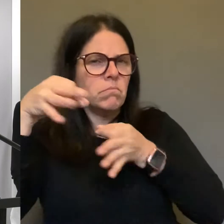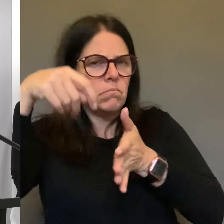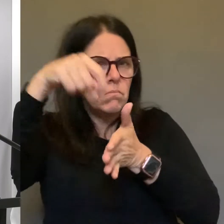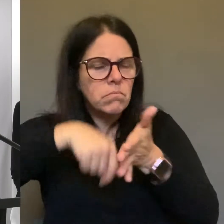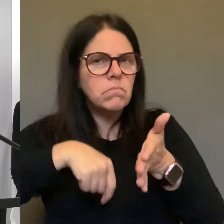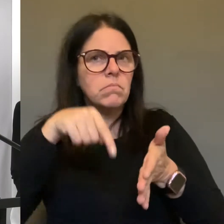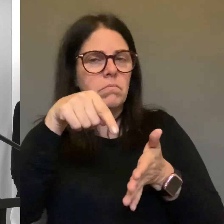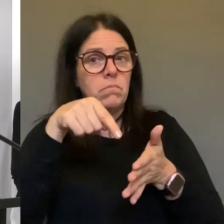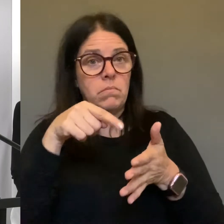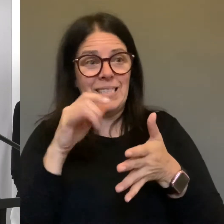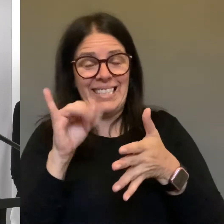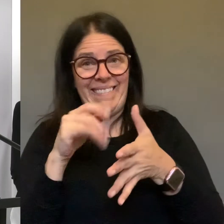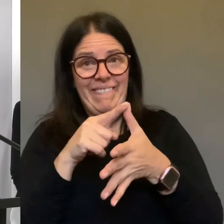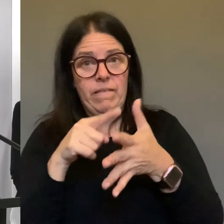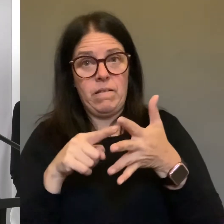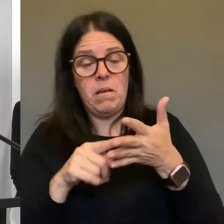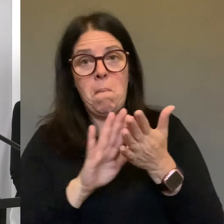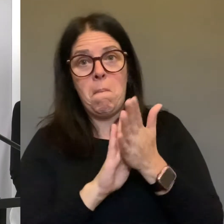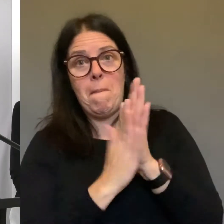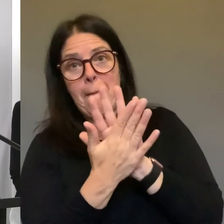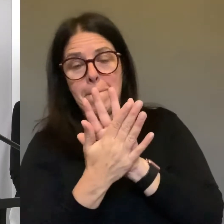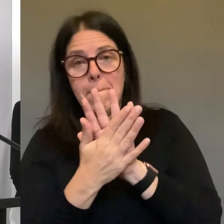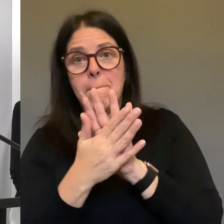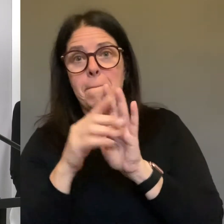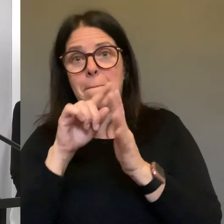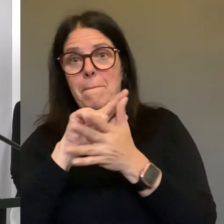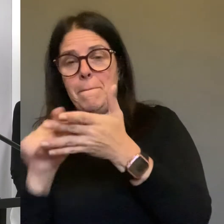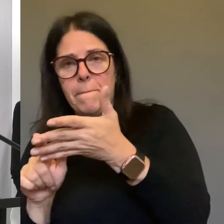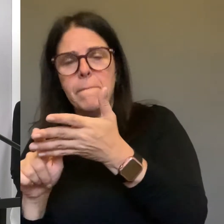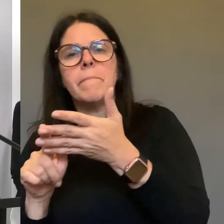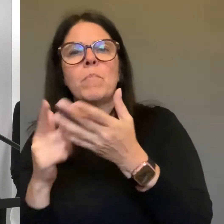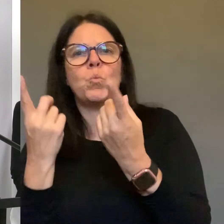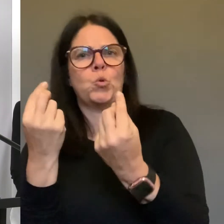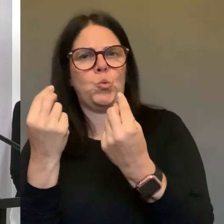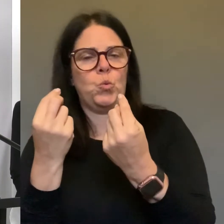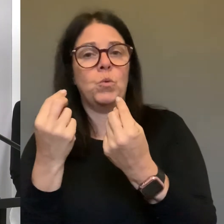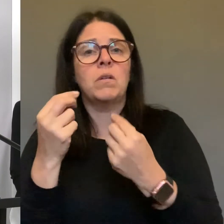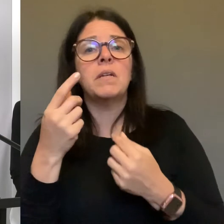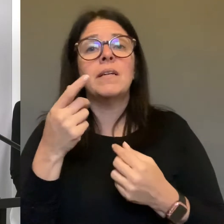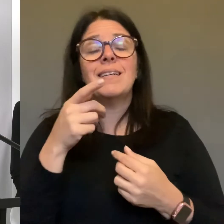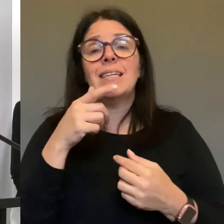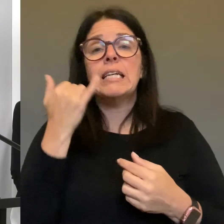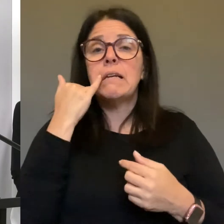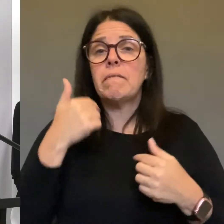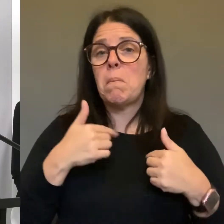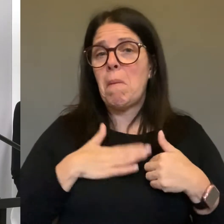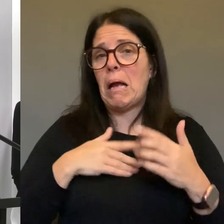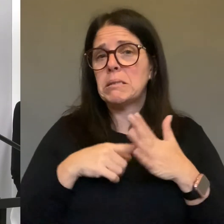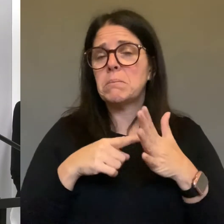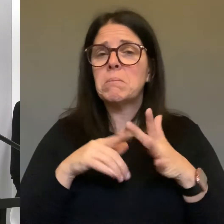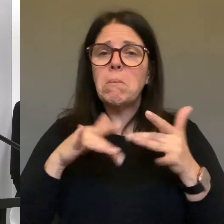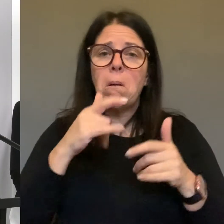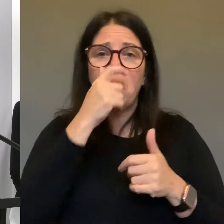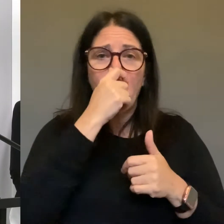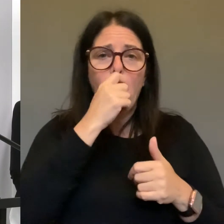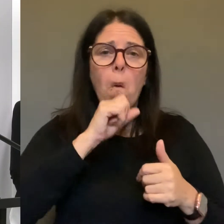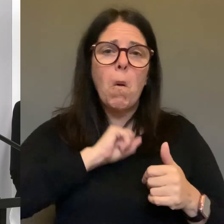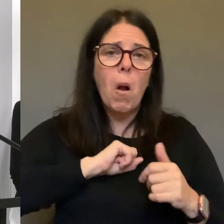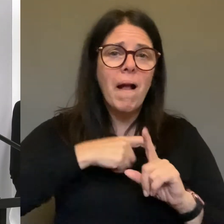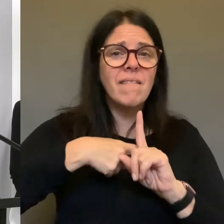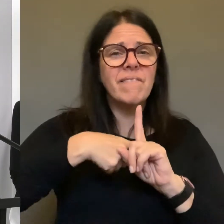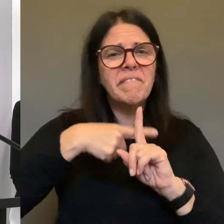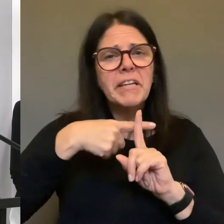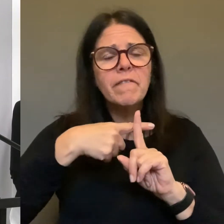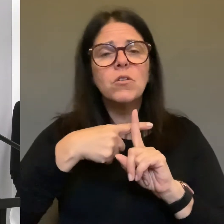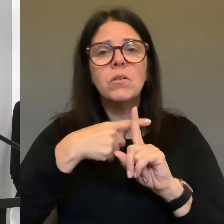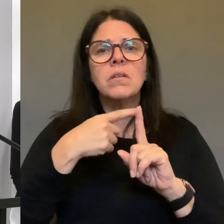But anyone who has these mild symptoms, any difficulty in breathing, that should be a trigger for them to seek